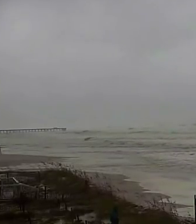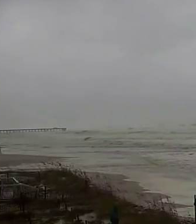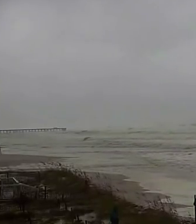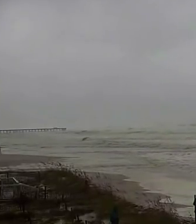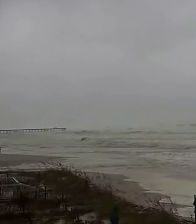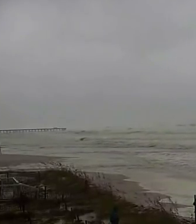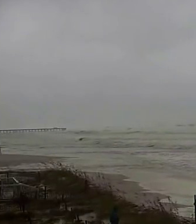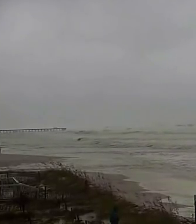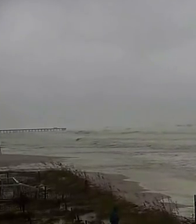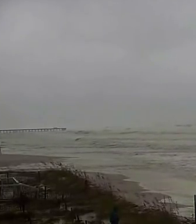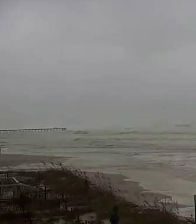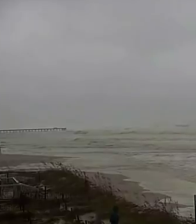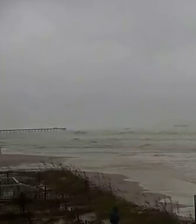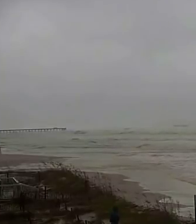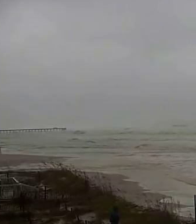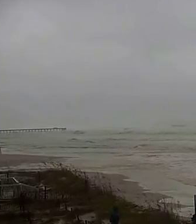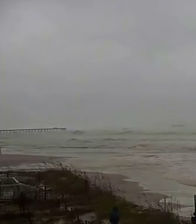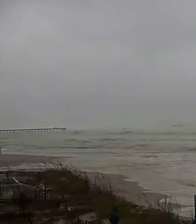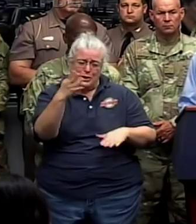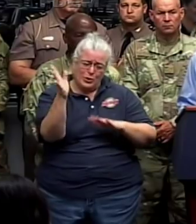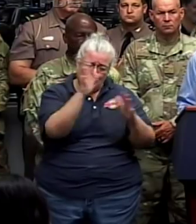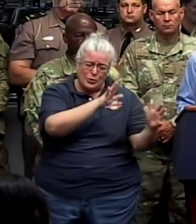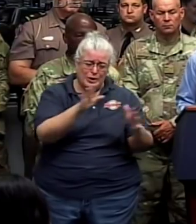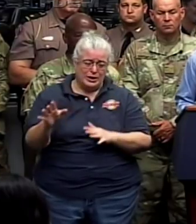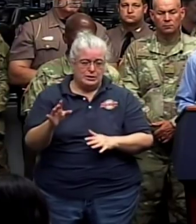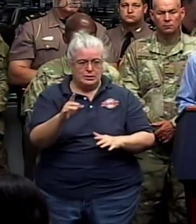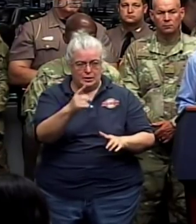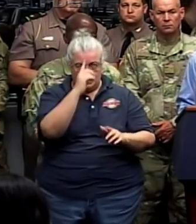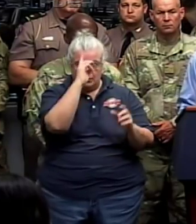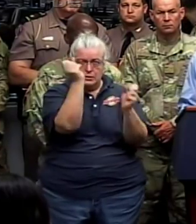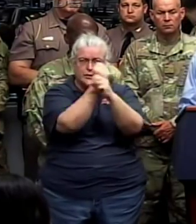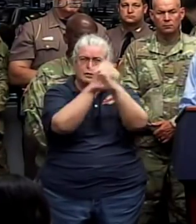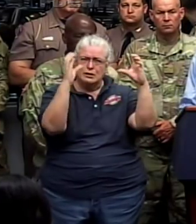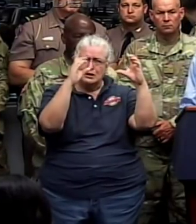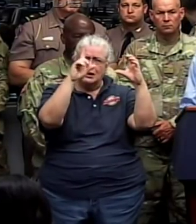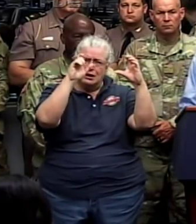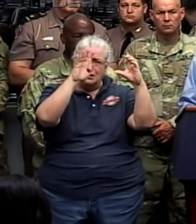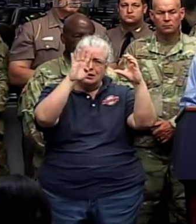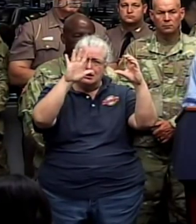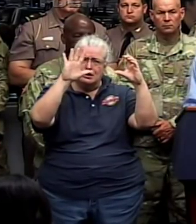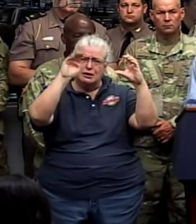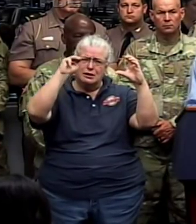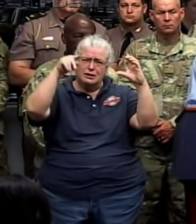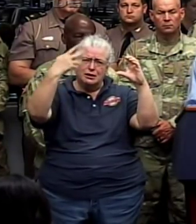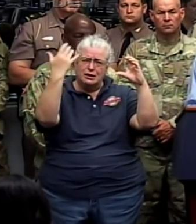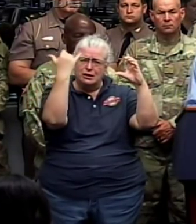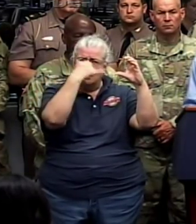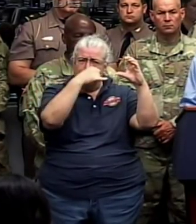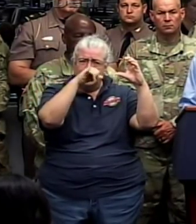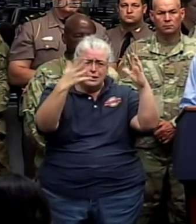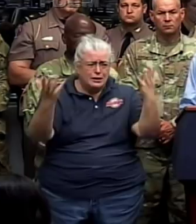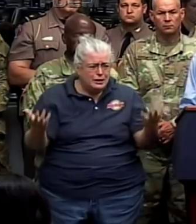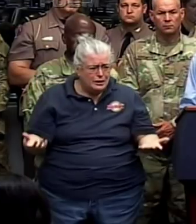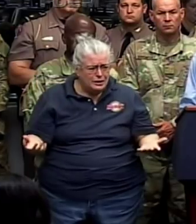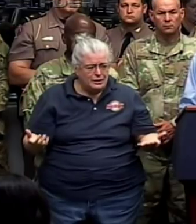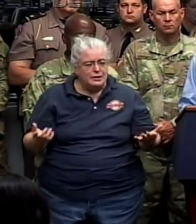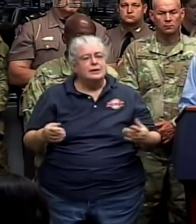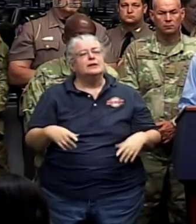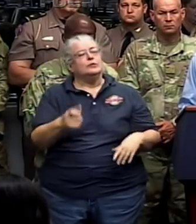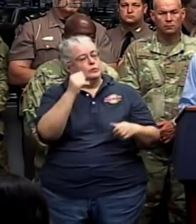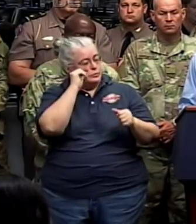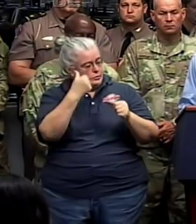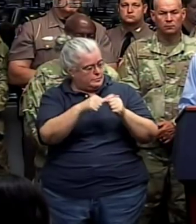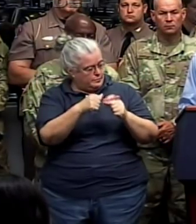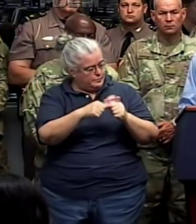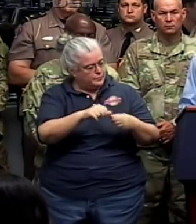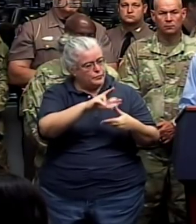145 miles per hour. Think about that. 145 miles per hour. Again, Hurricane